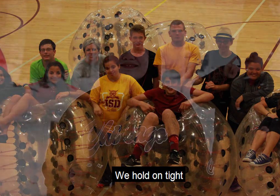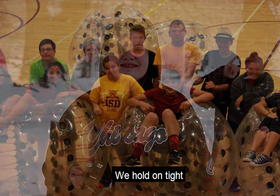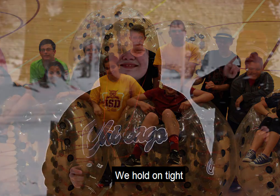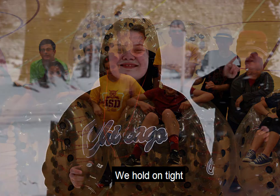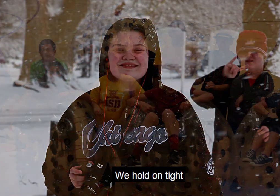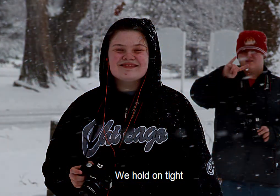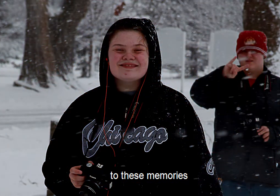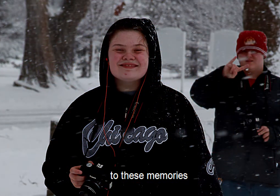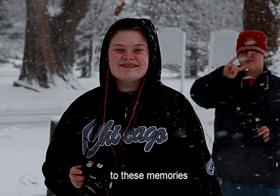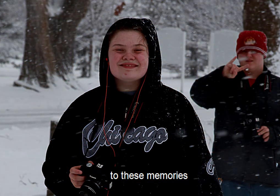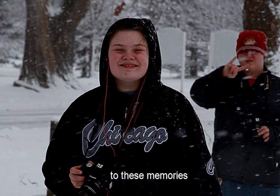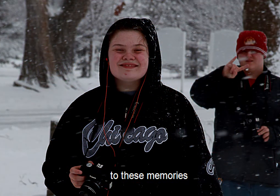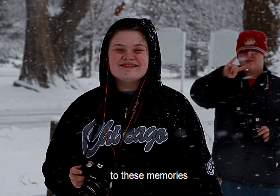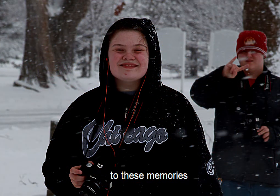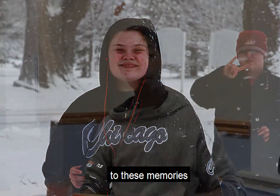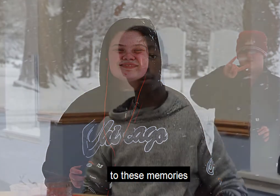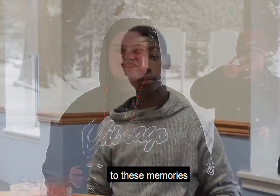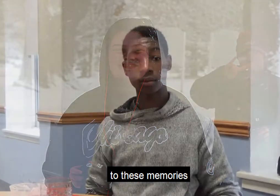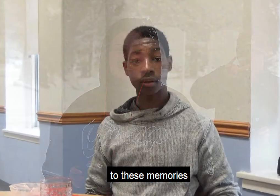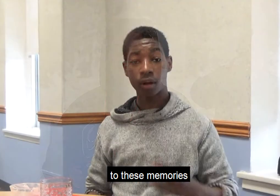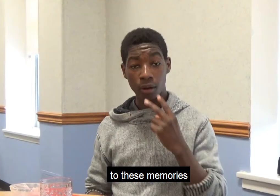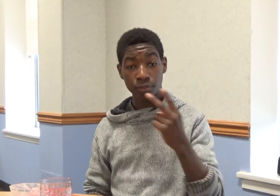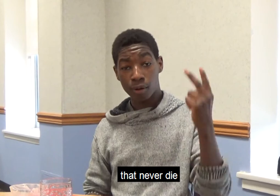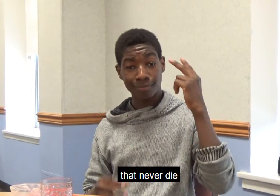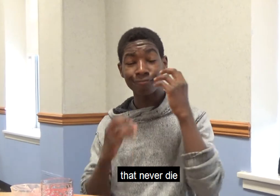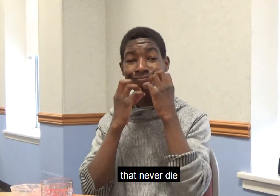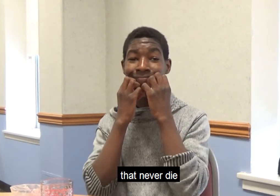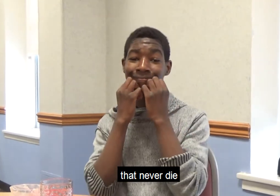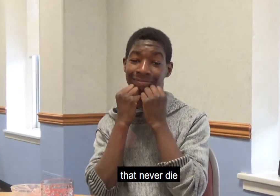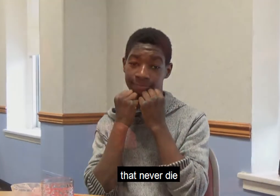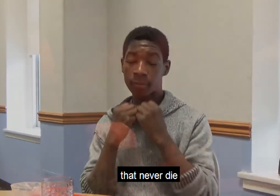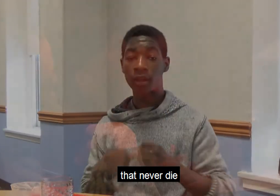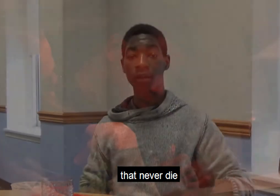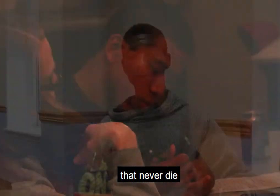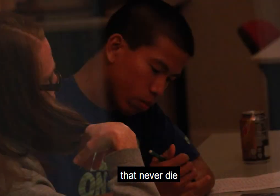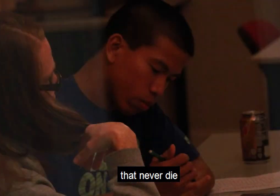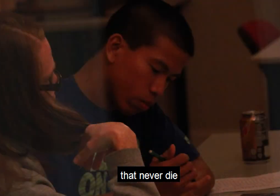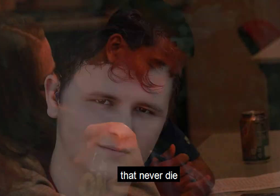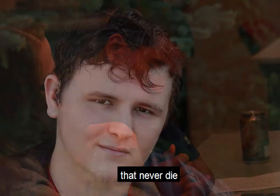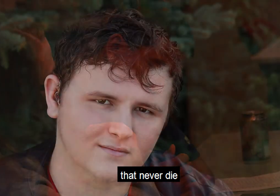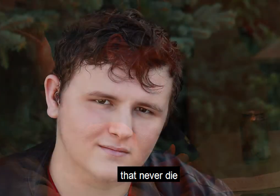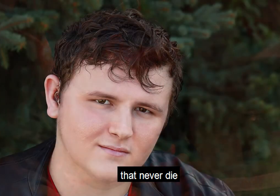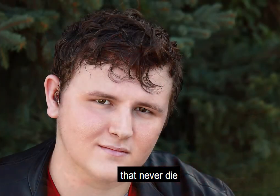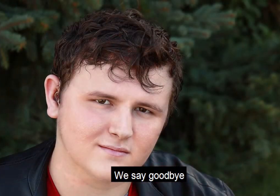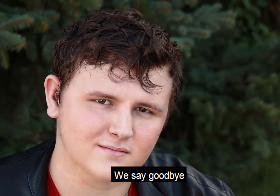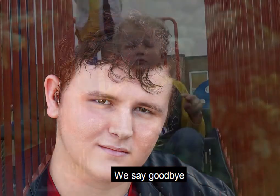To these memories That never die We say